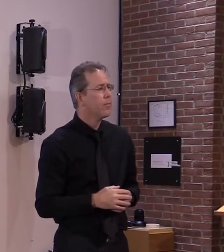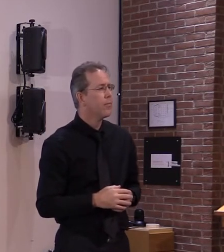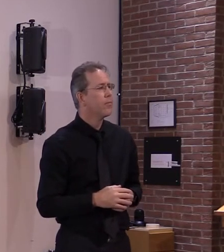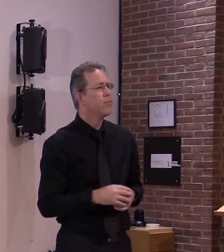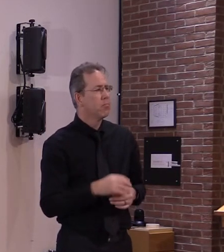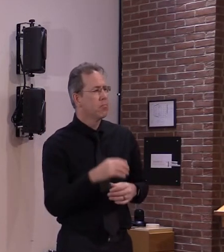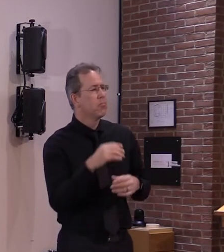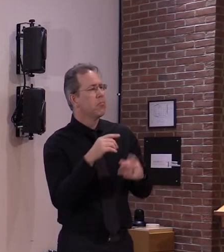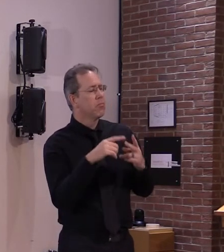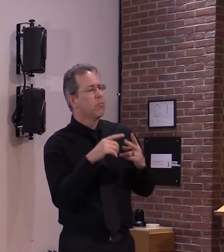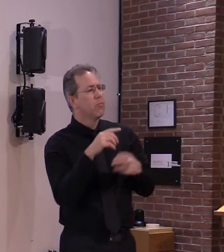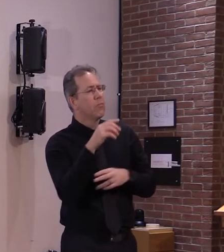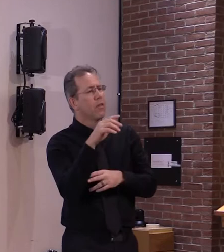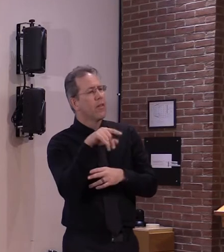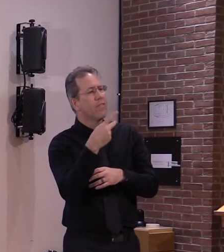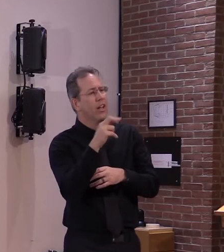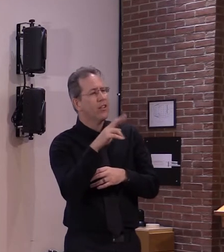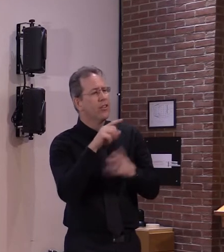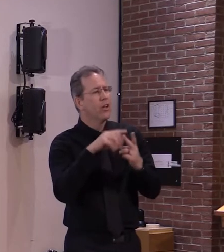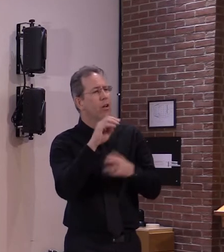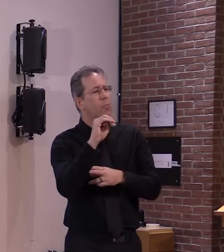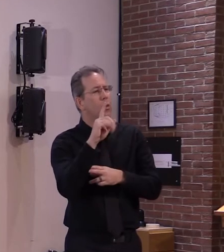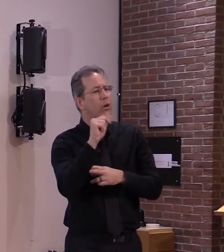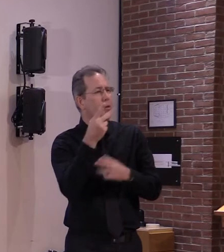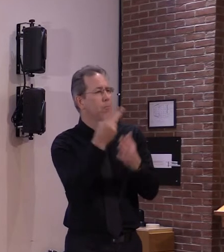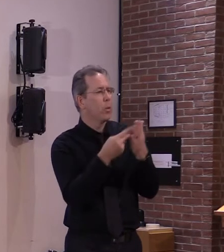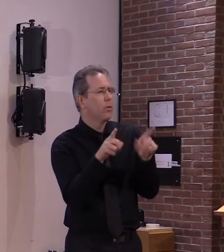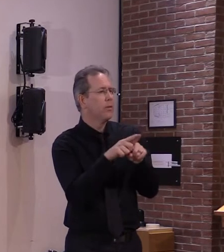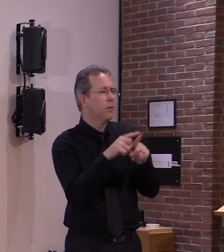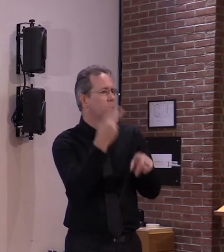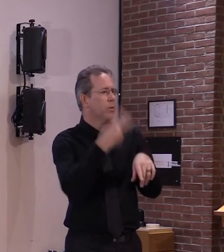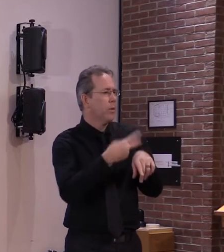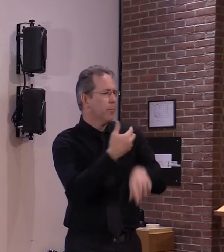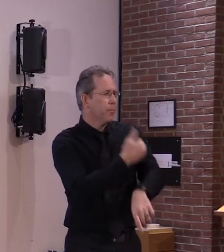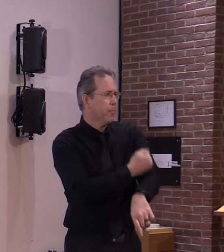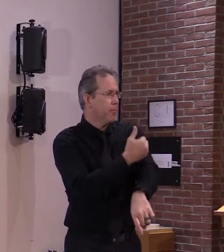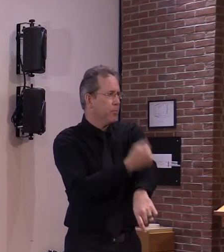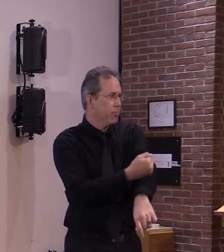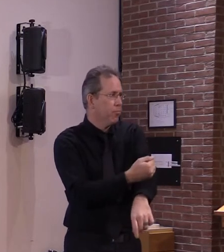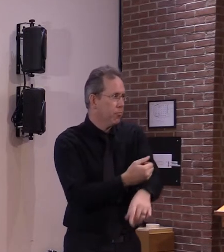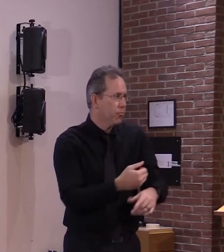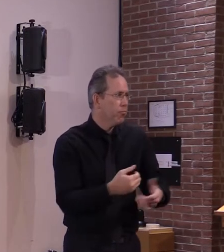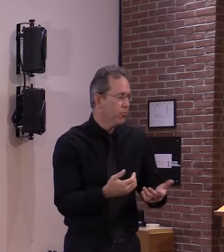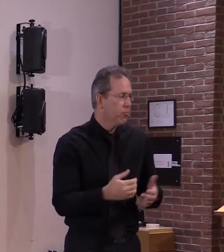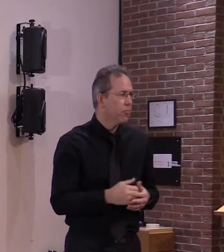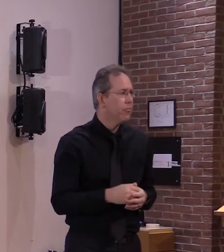so right thank you very much ed newport daily express